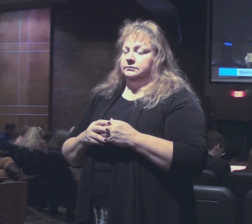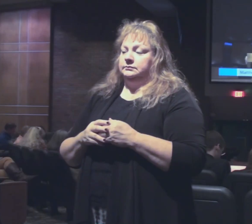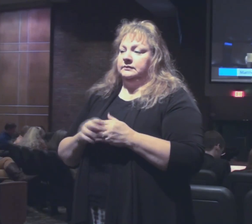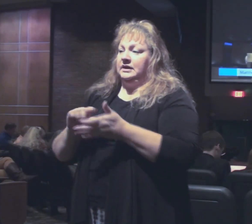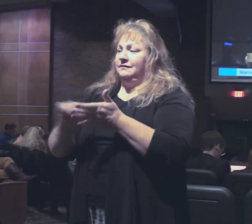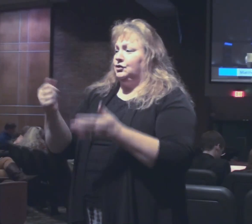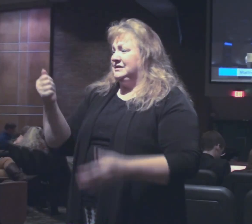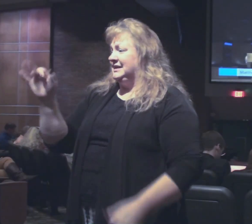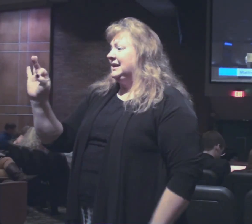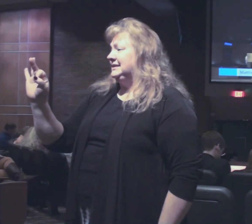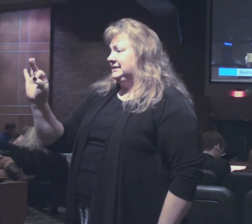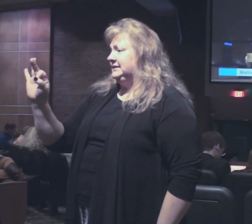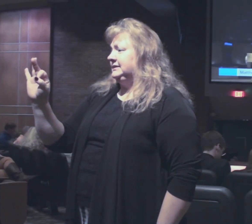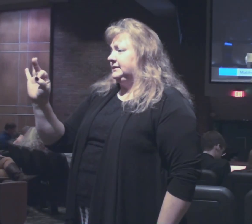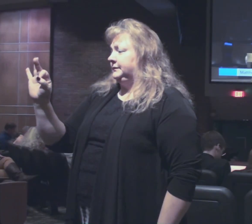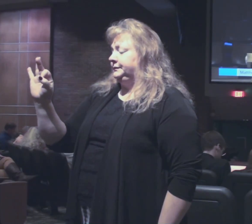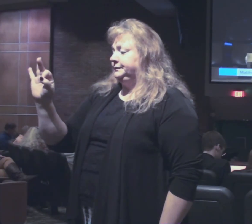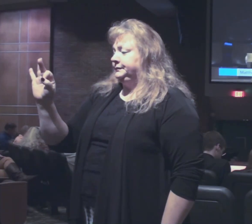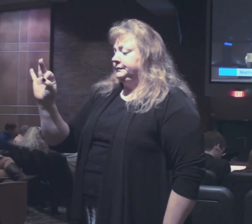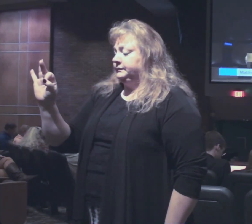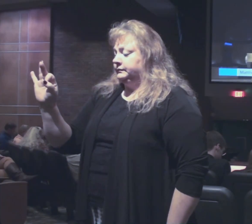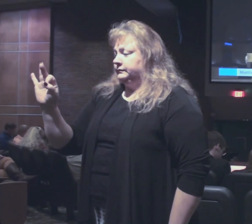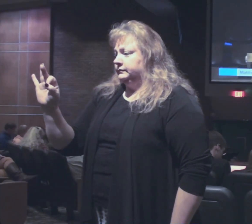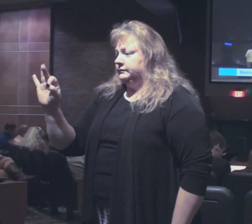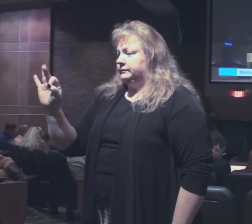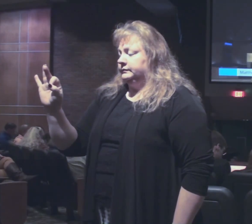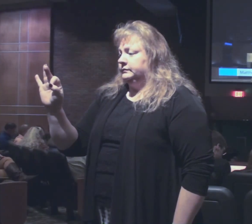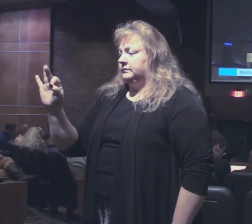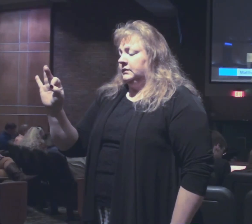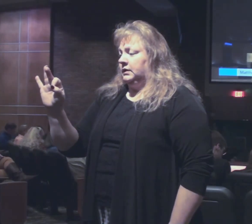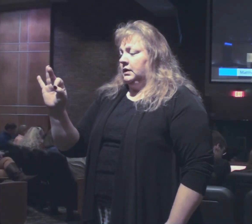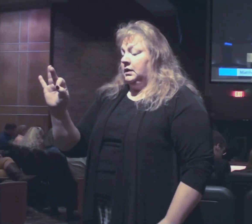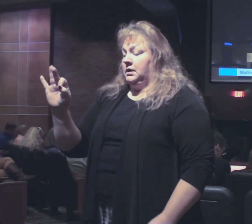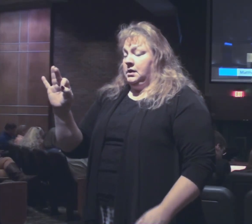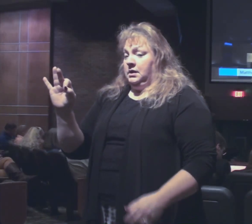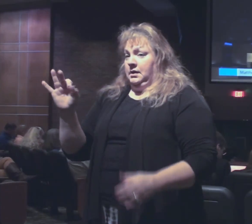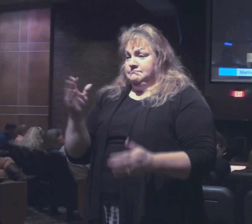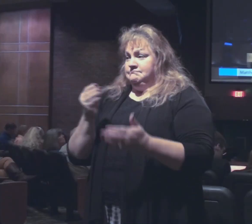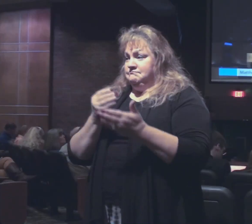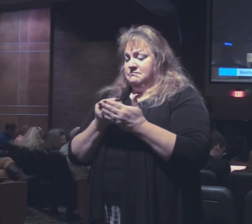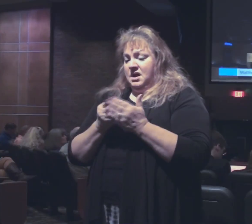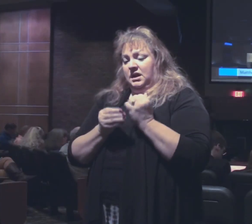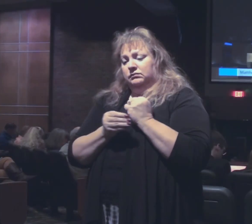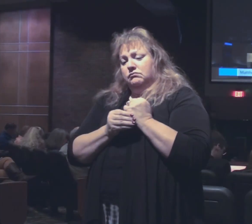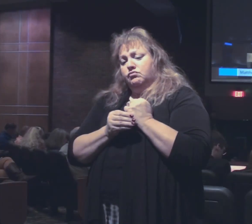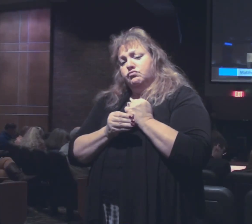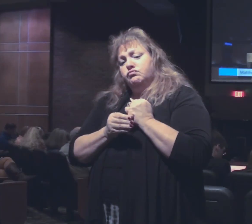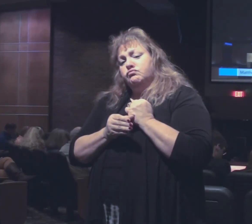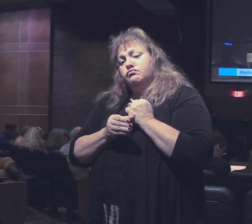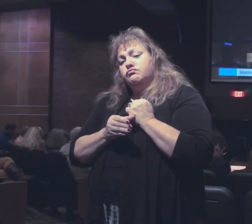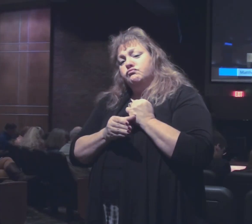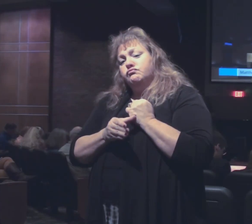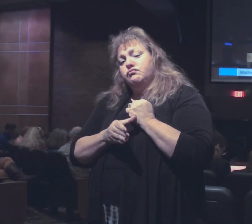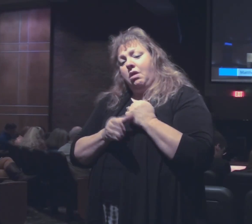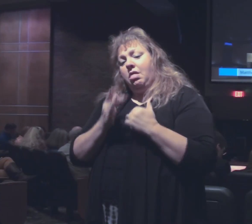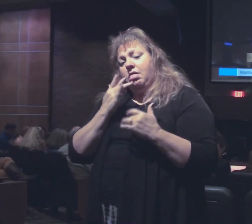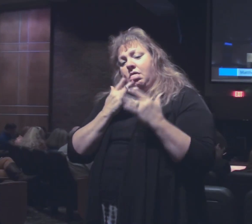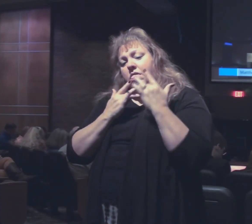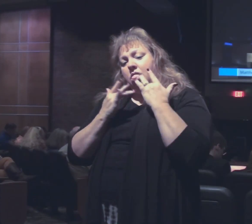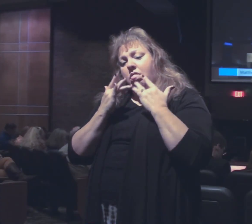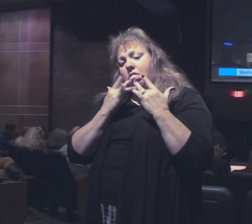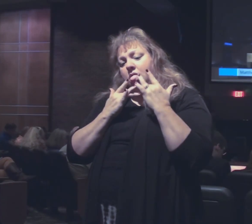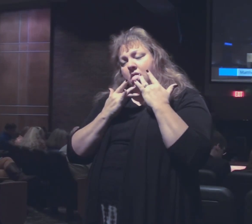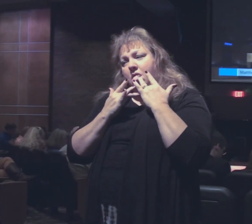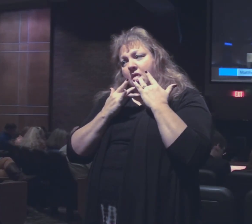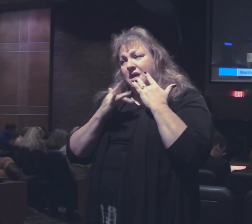Verse 19. Do not store up for yourselves treasures on earth, where moth and rust